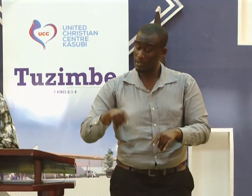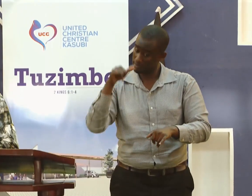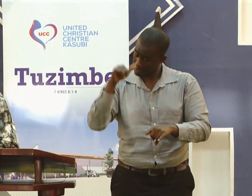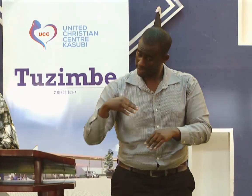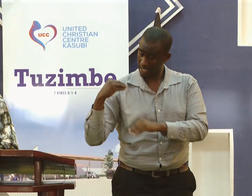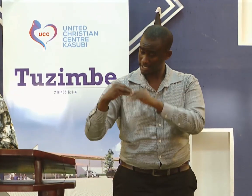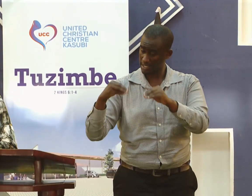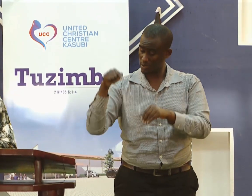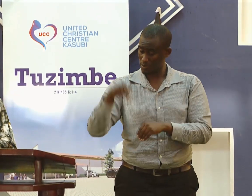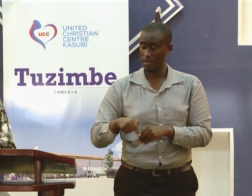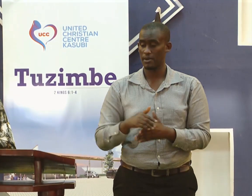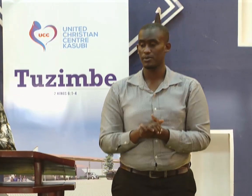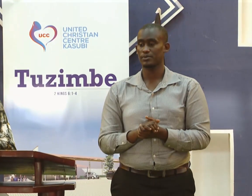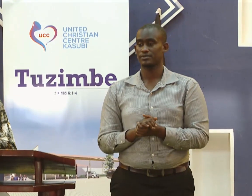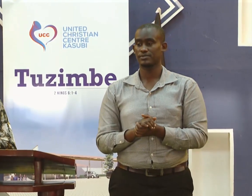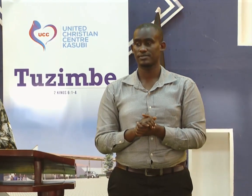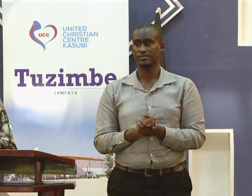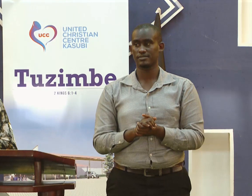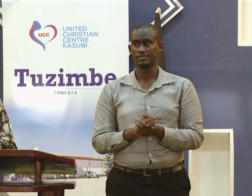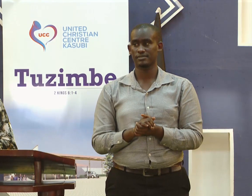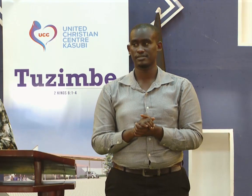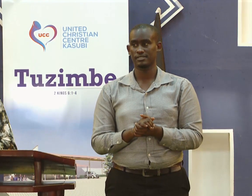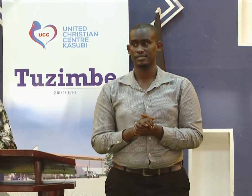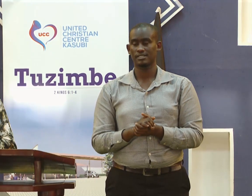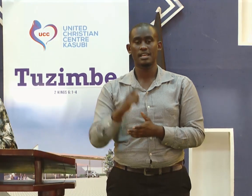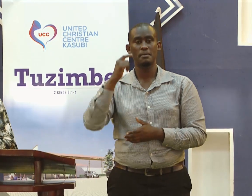And in this generation this is paramount.